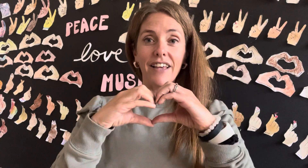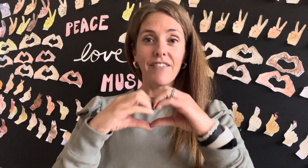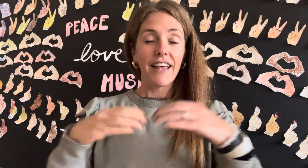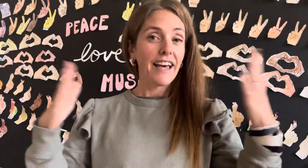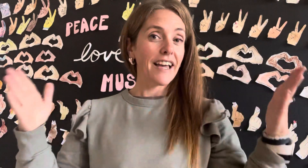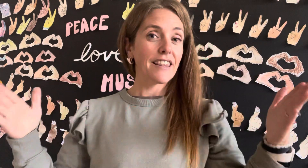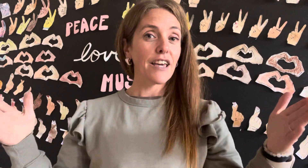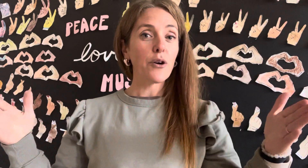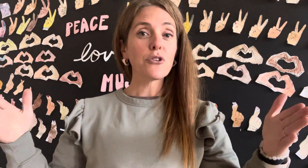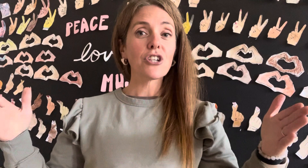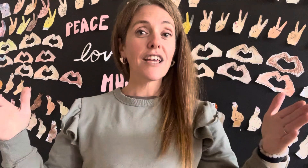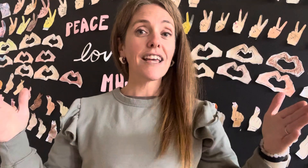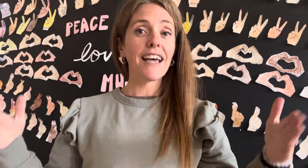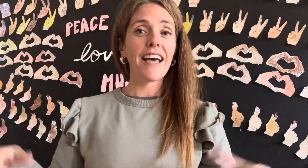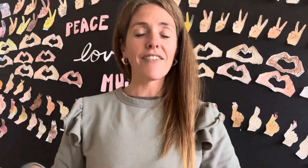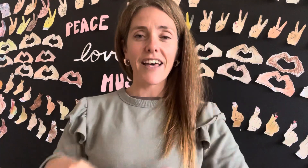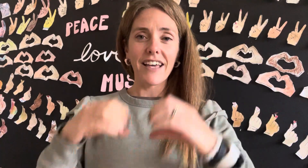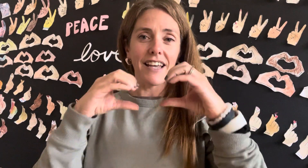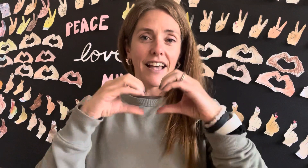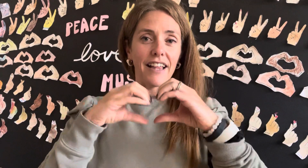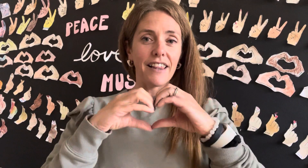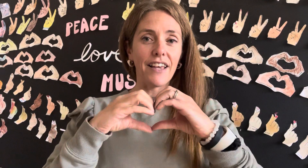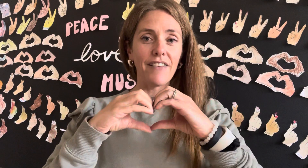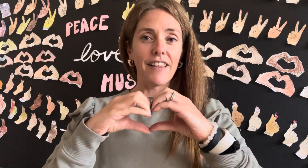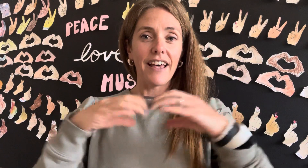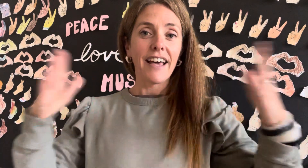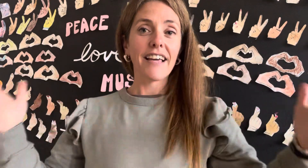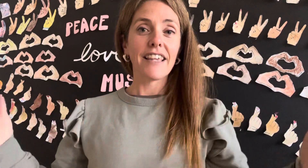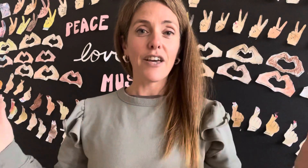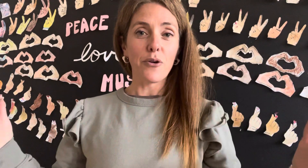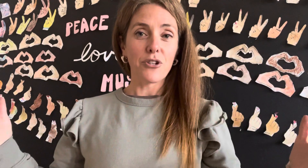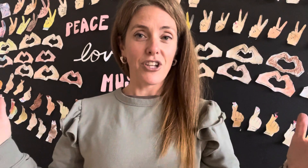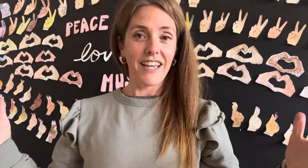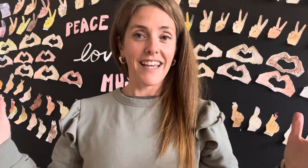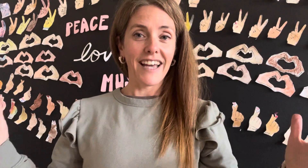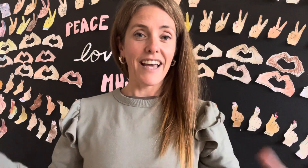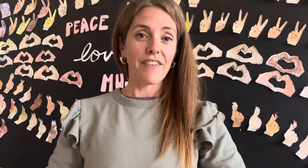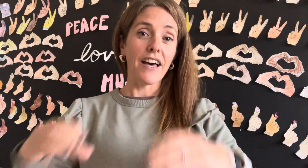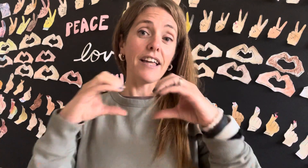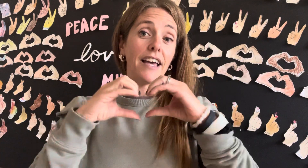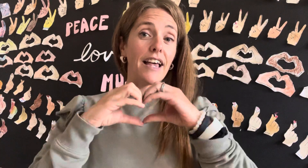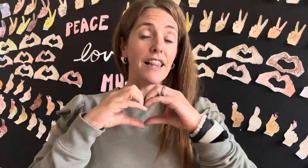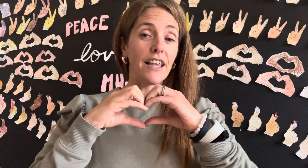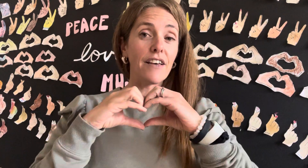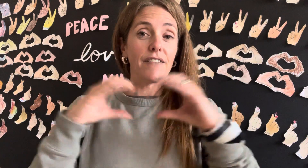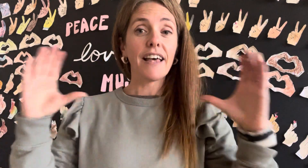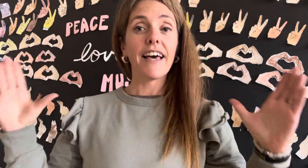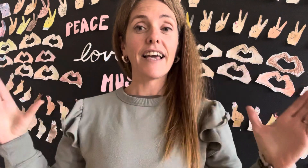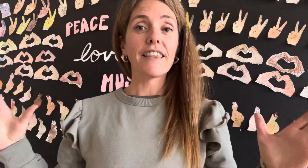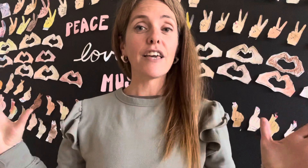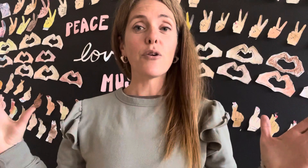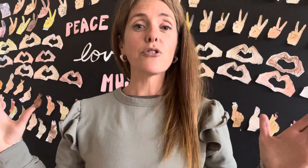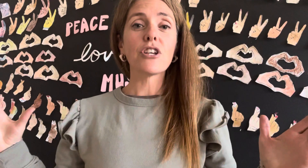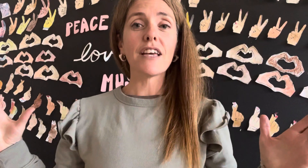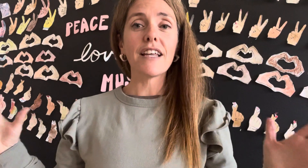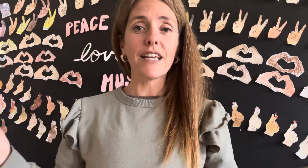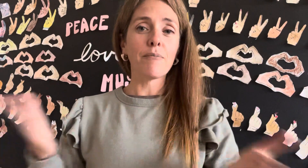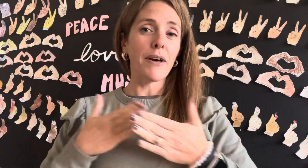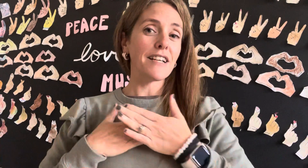like the ocean, I've got love like the ocean, I've got love like the ocean in my